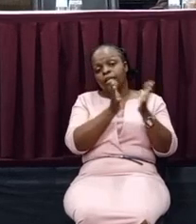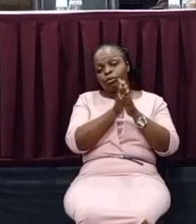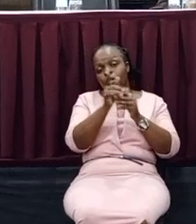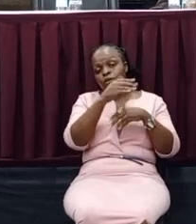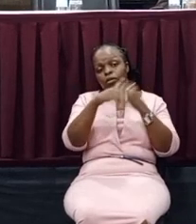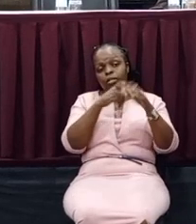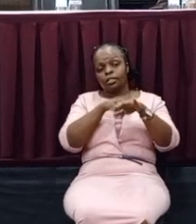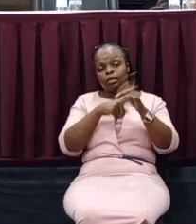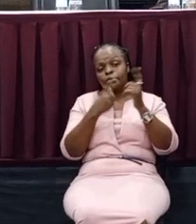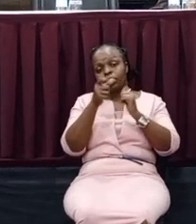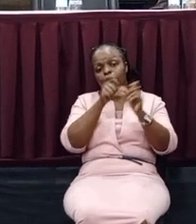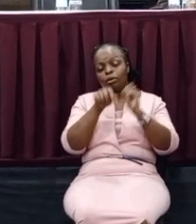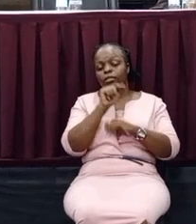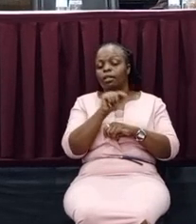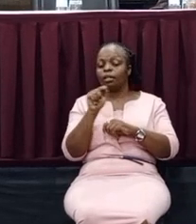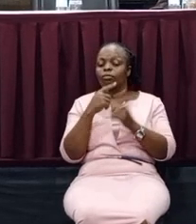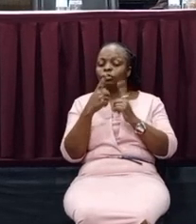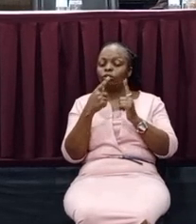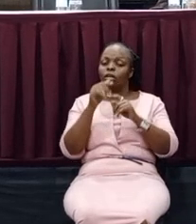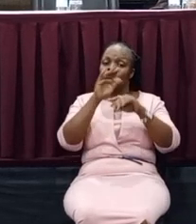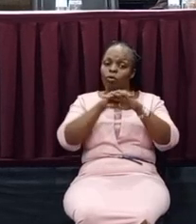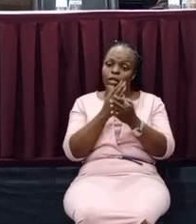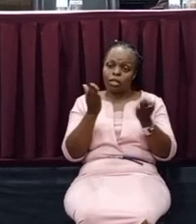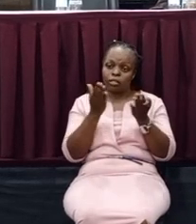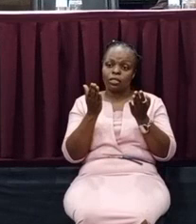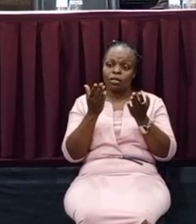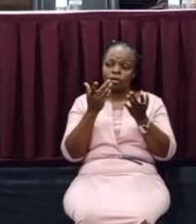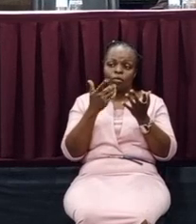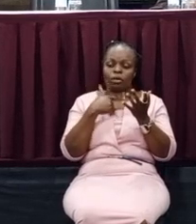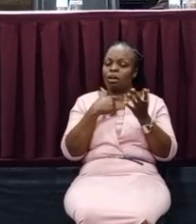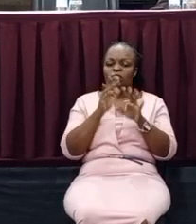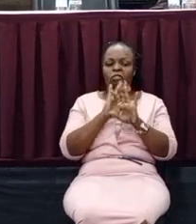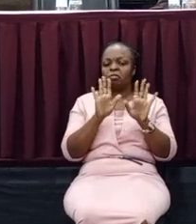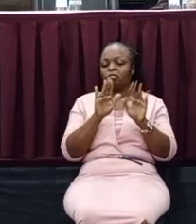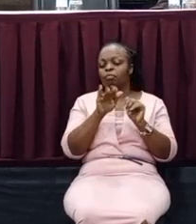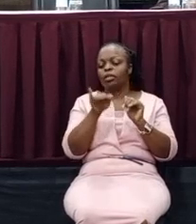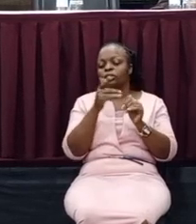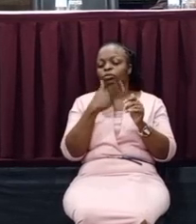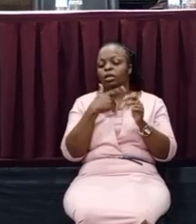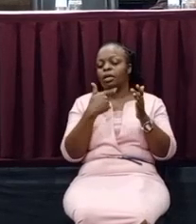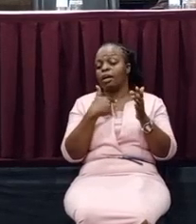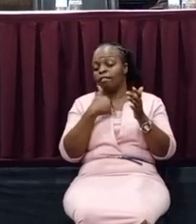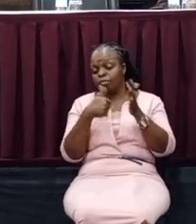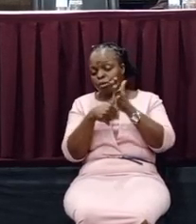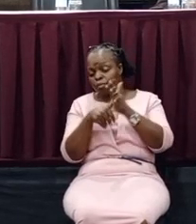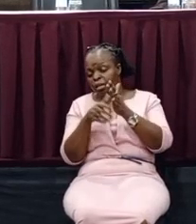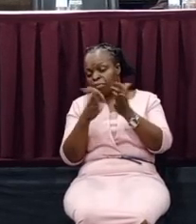talk about them. Let's talk about the good things. There is no place where there is no problem. One problem or another. A challenge